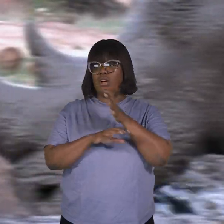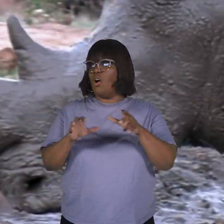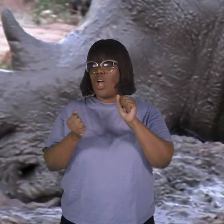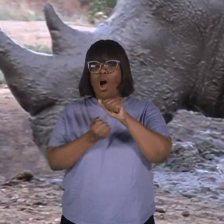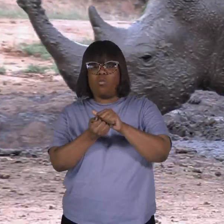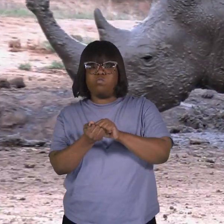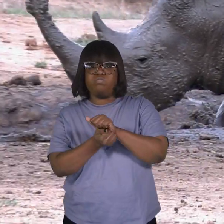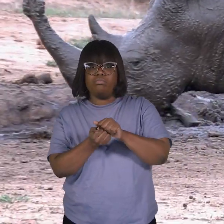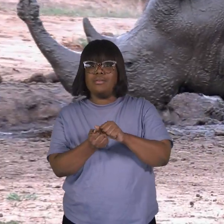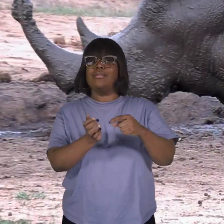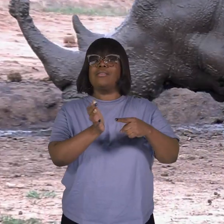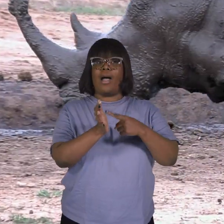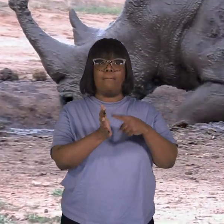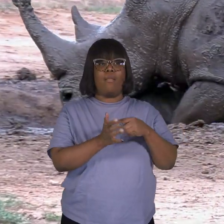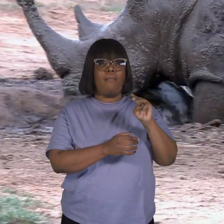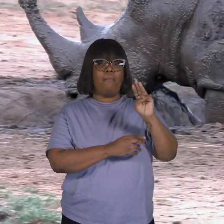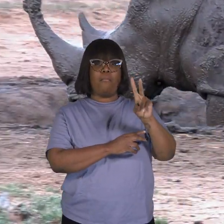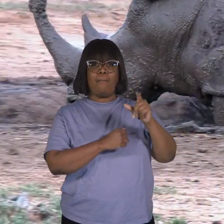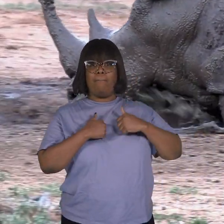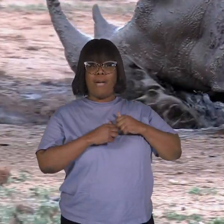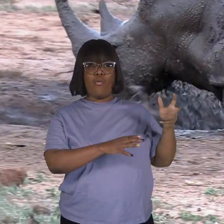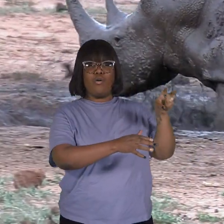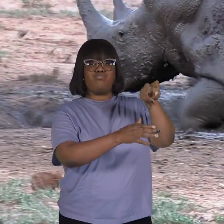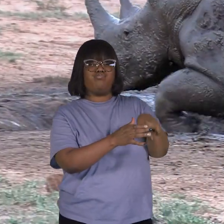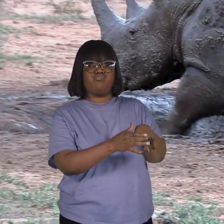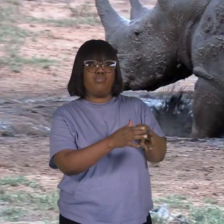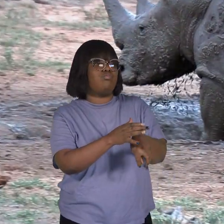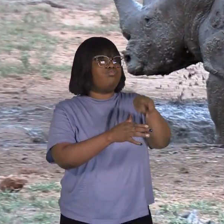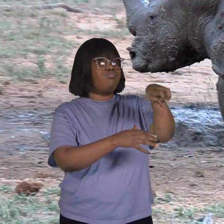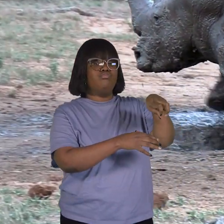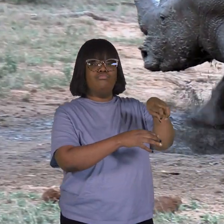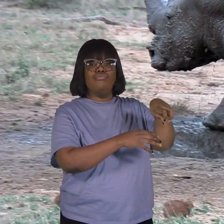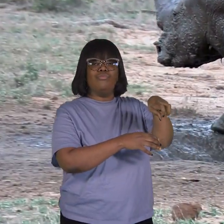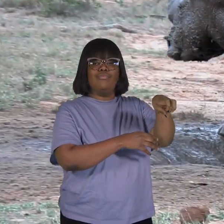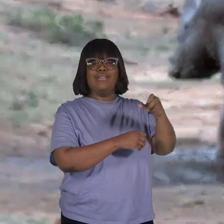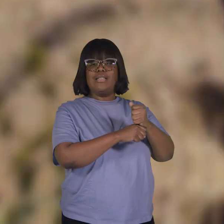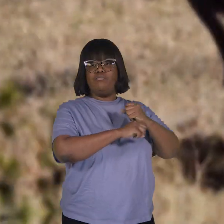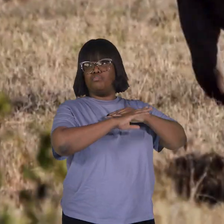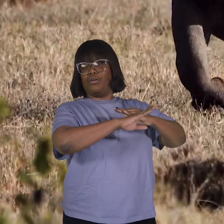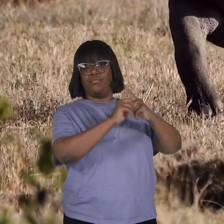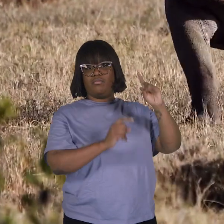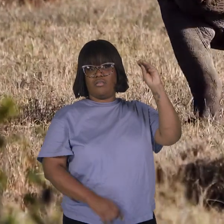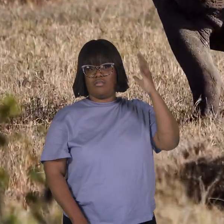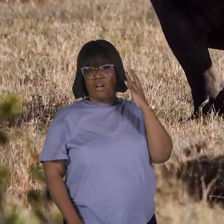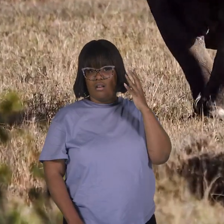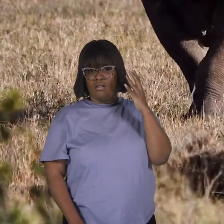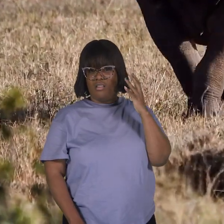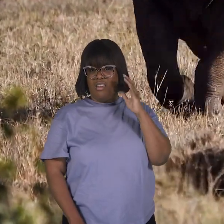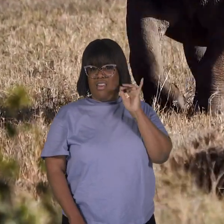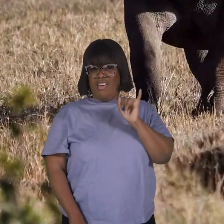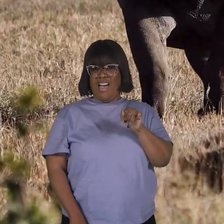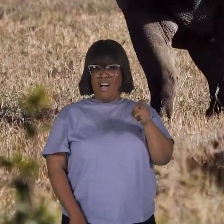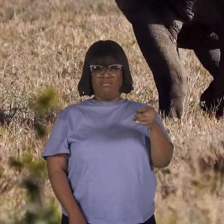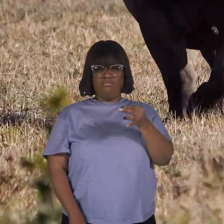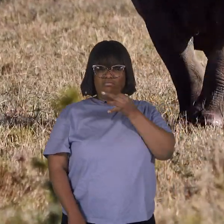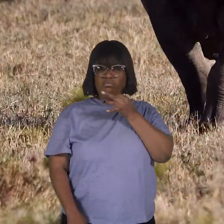Sometimes they take a mud bath to keep cool and protect their skin from the sun. The impressive beasts are solitary